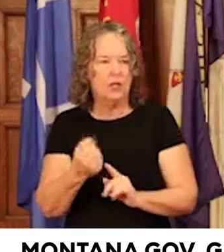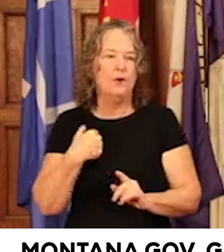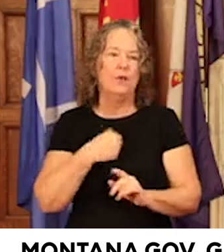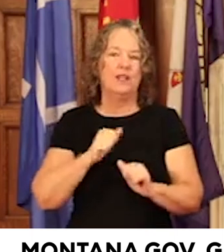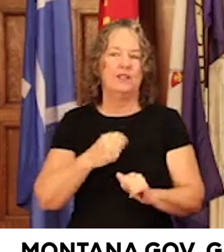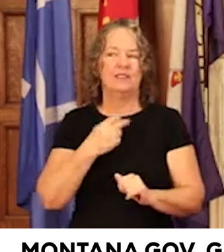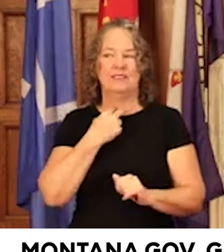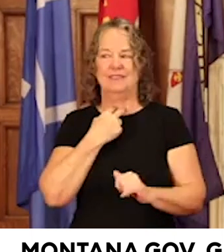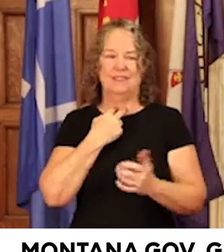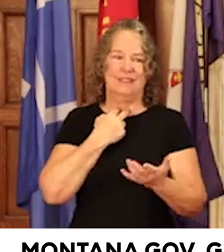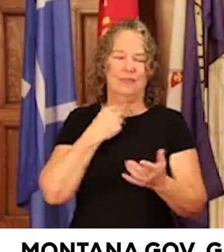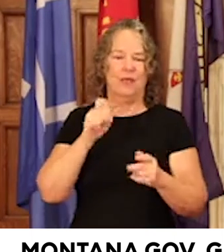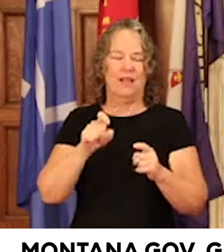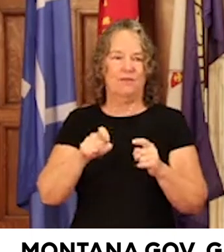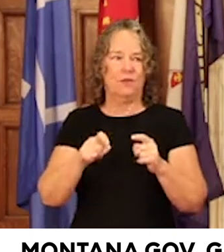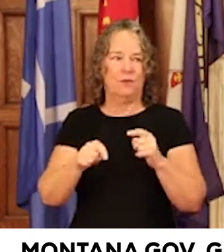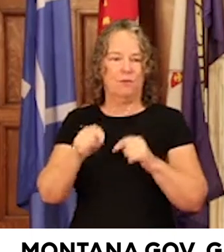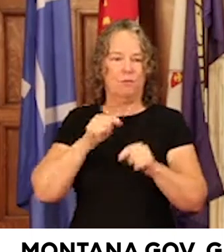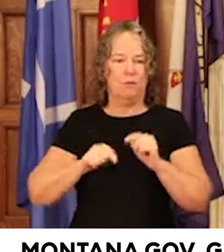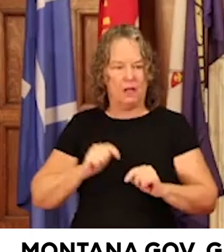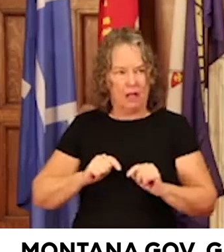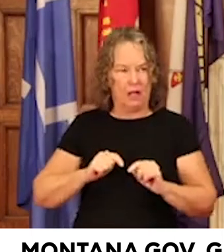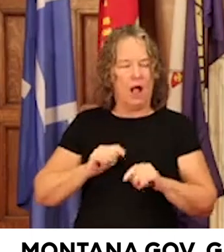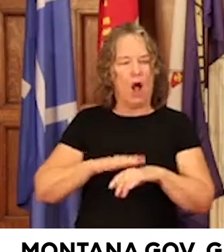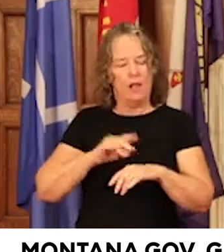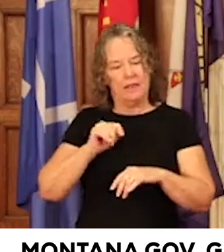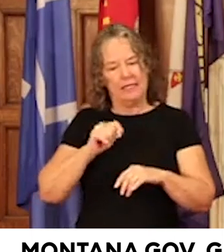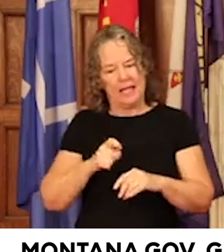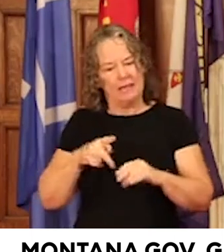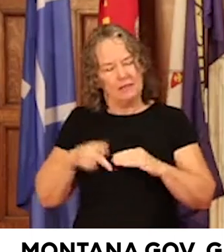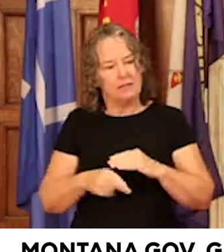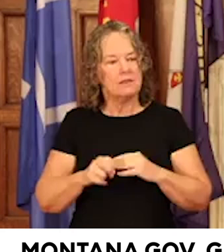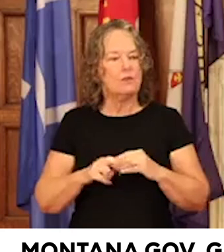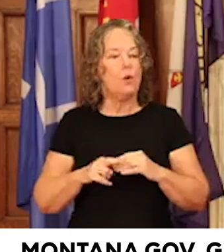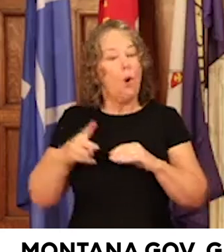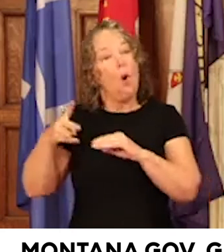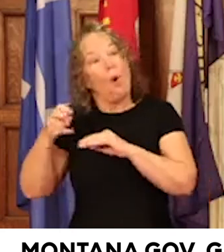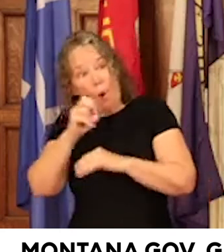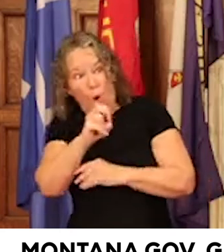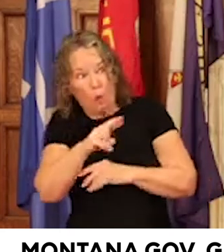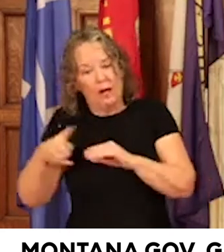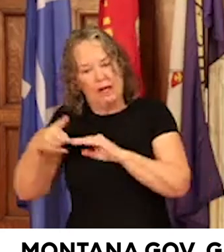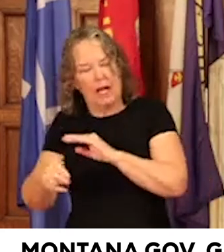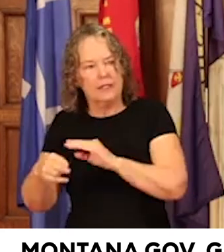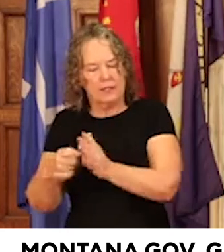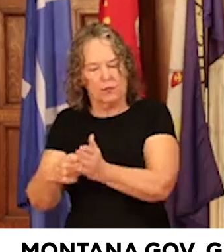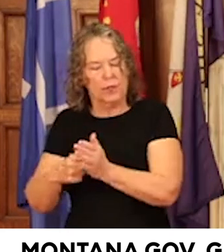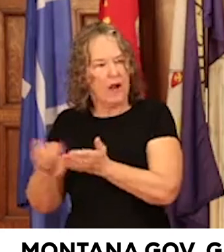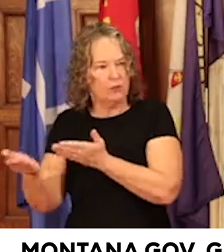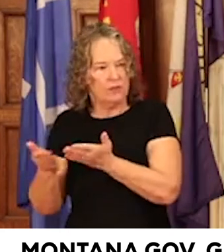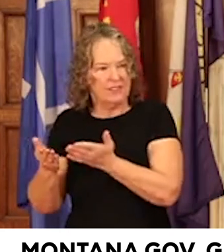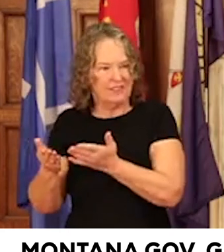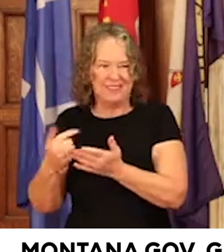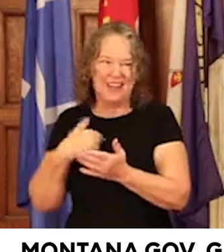of having to roll back the tax reductions or possibly cut essential services, neither of which I'm supportive of. That's why